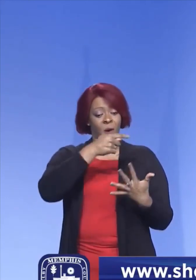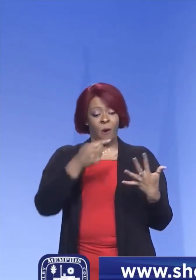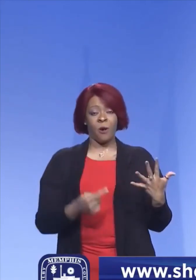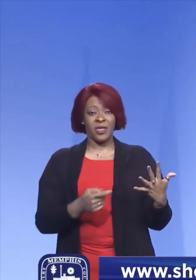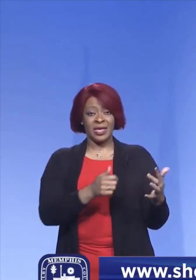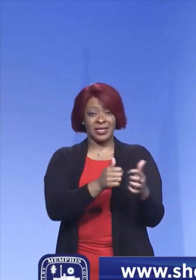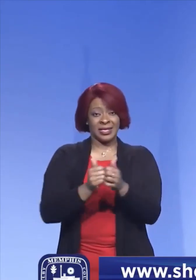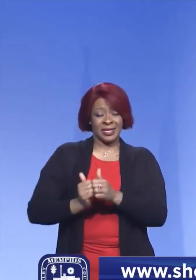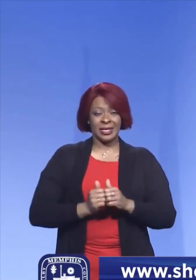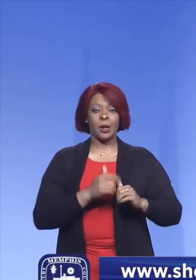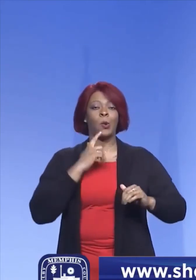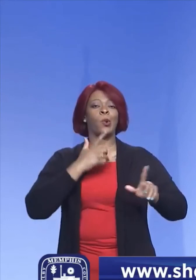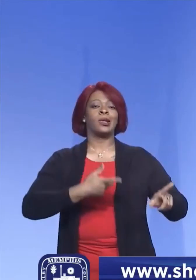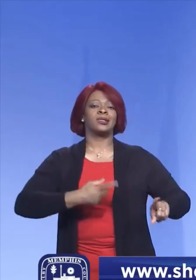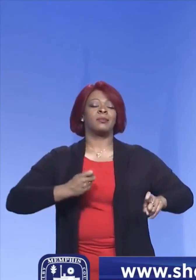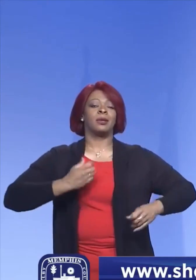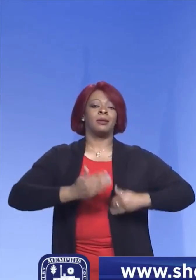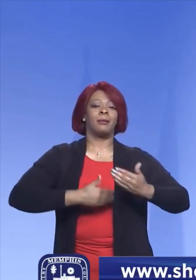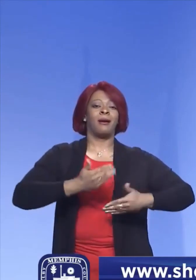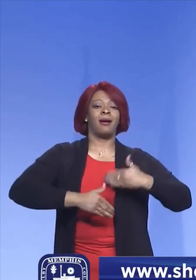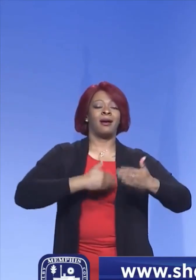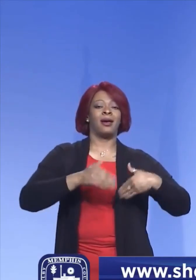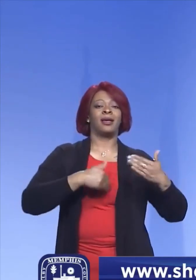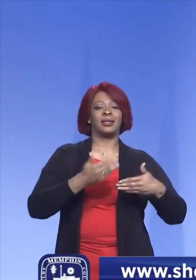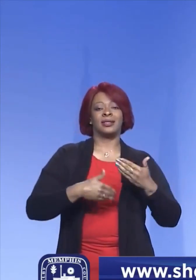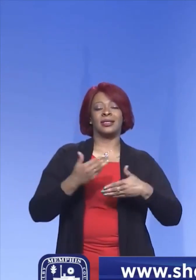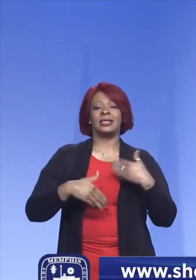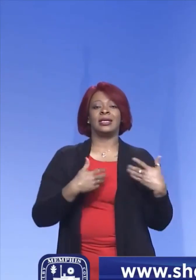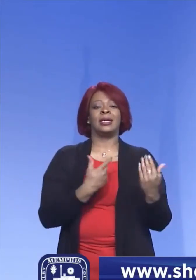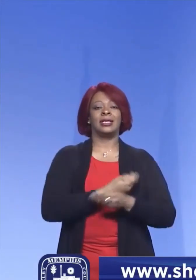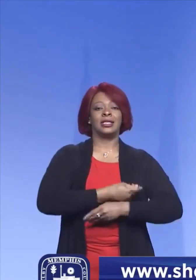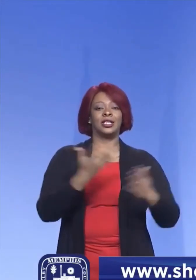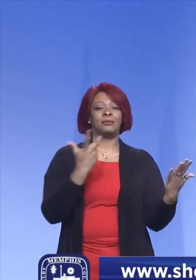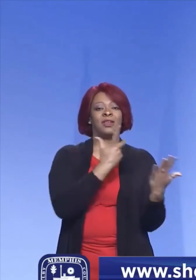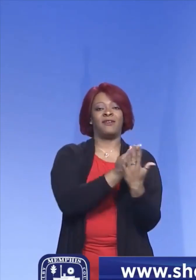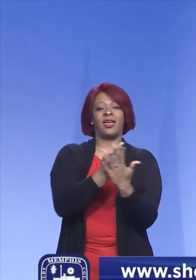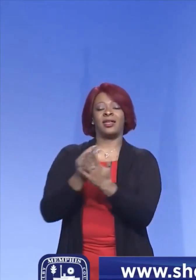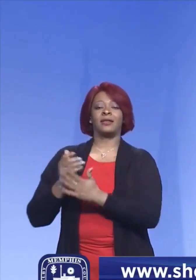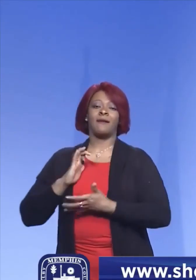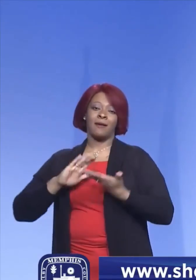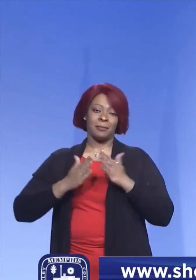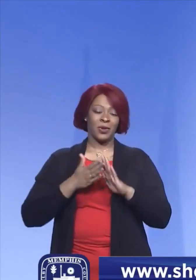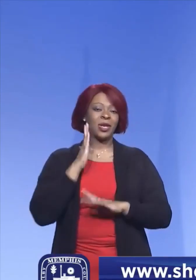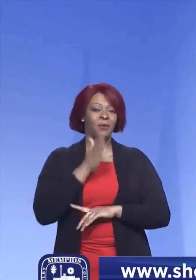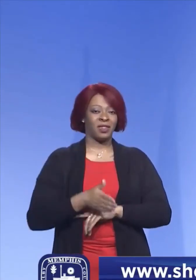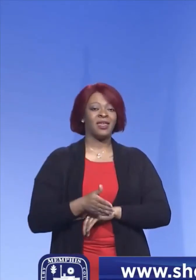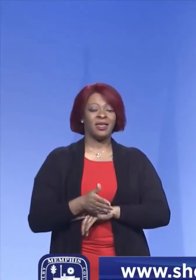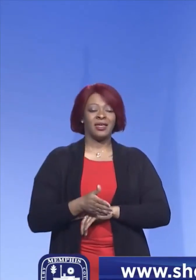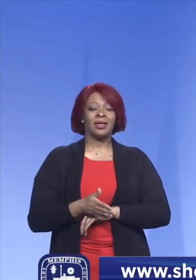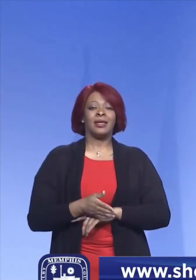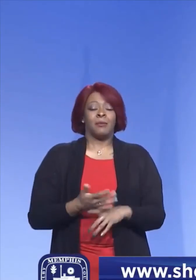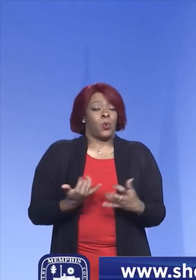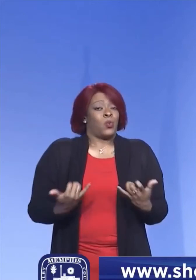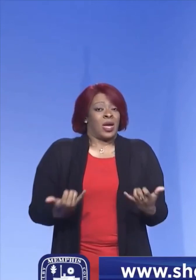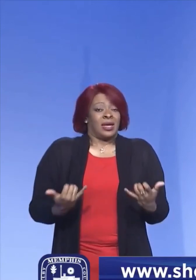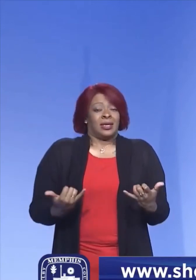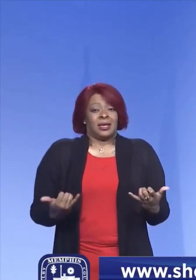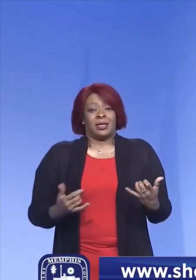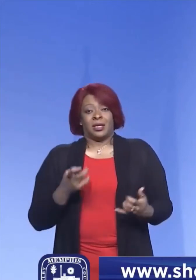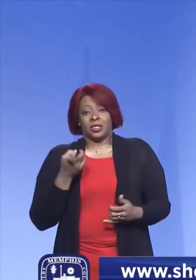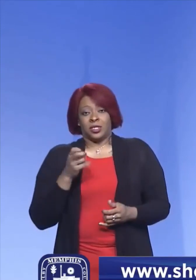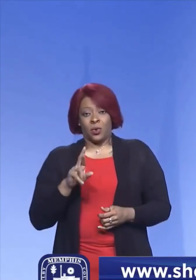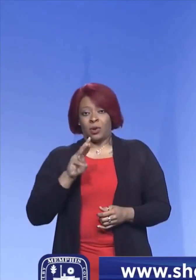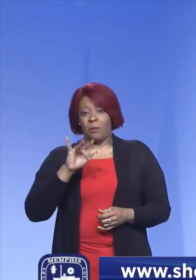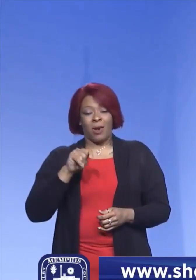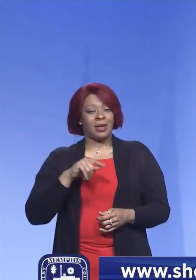would speed up the, uh, the, the distribution of vaccine in our community. Uh, but right now, Dr. Martin